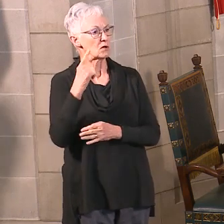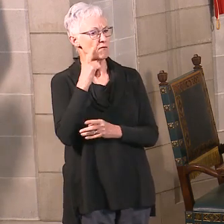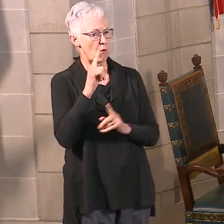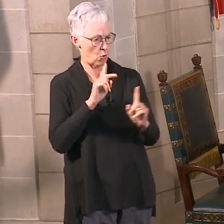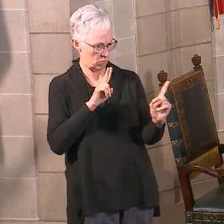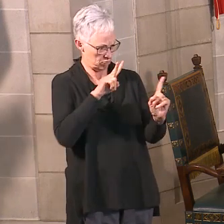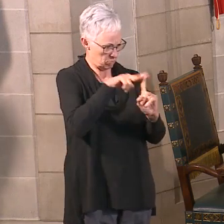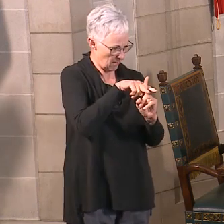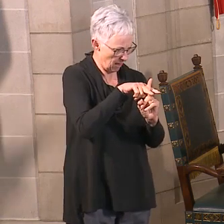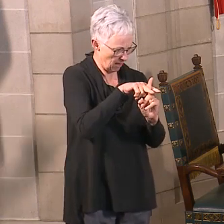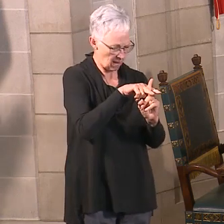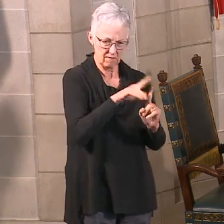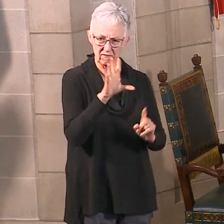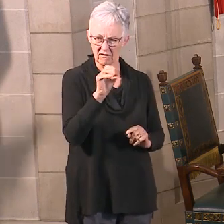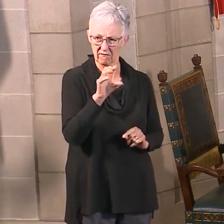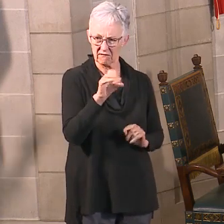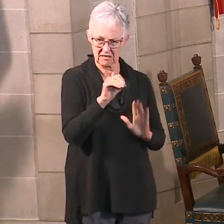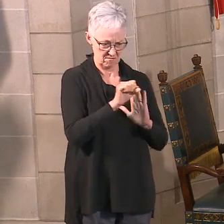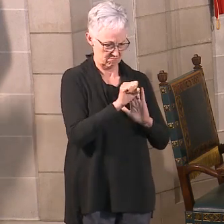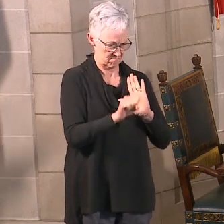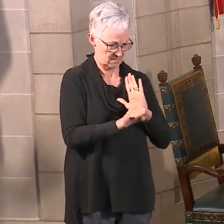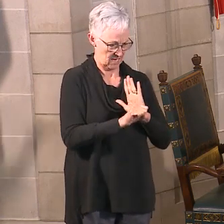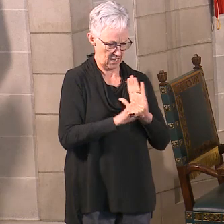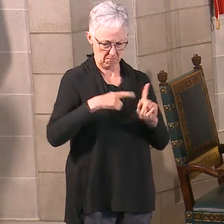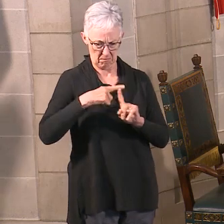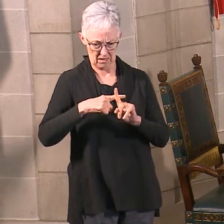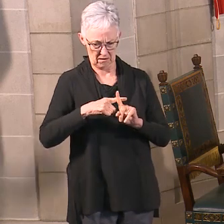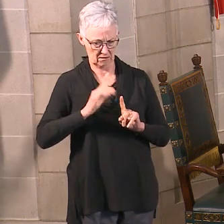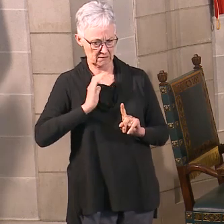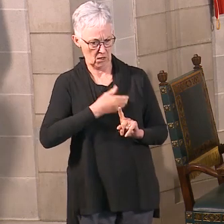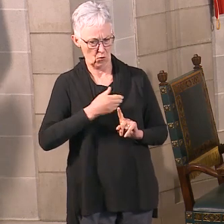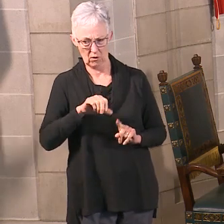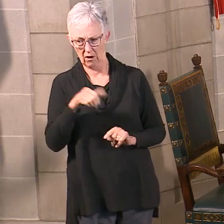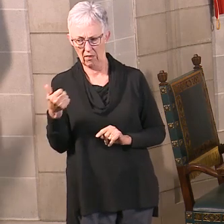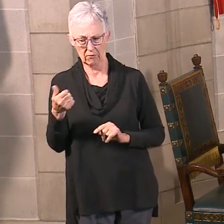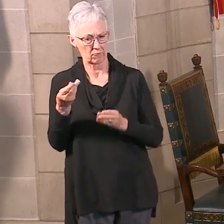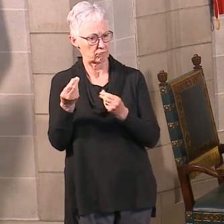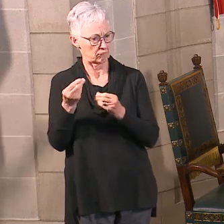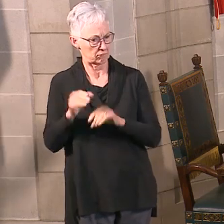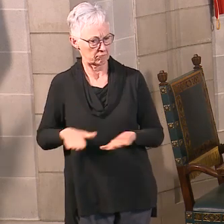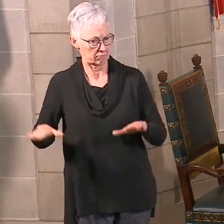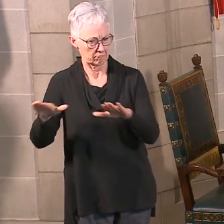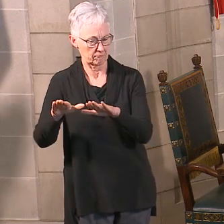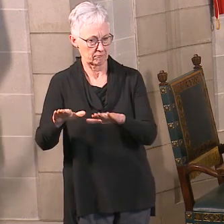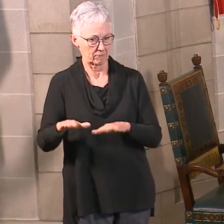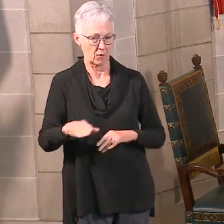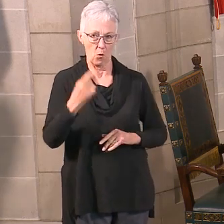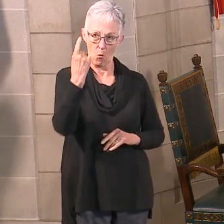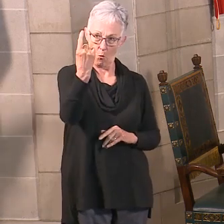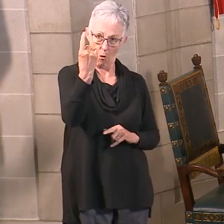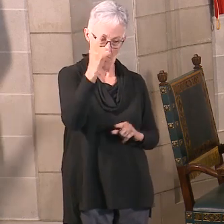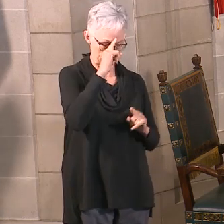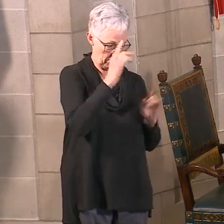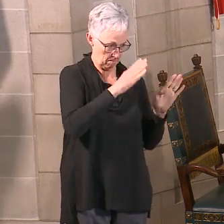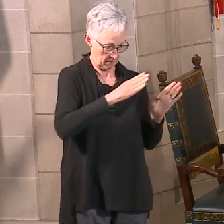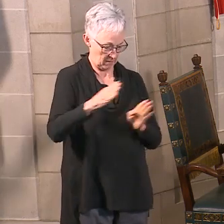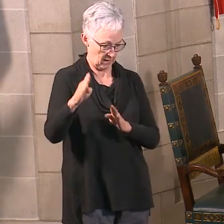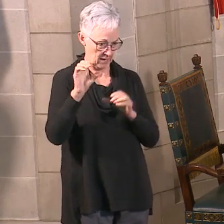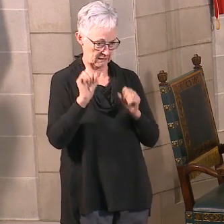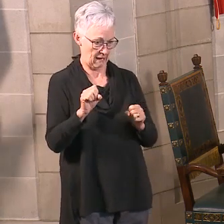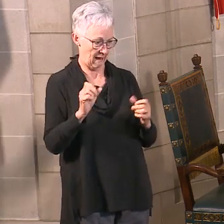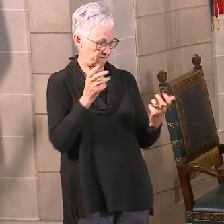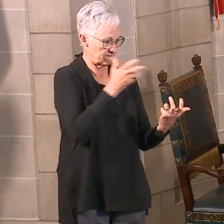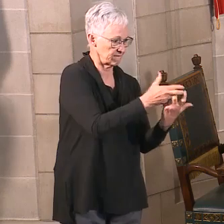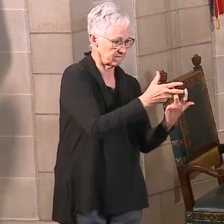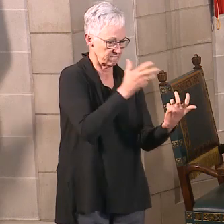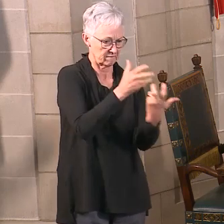When you've got a country as diverse as ours, no one document is going to work as a one-size-fit-all answer. That when you think about the difference between New